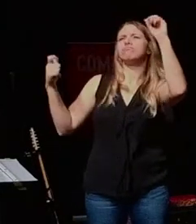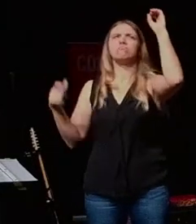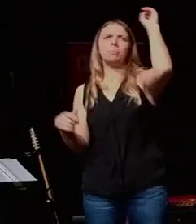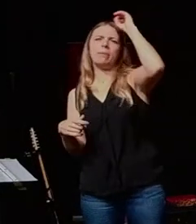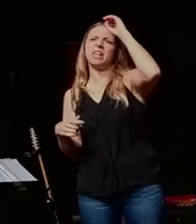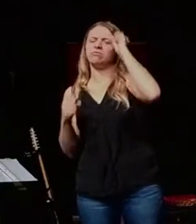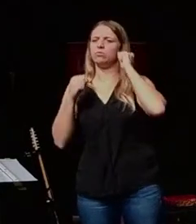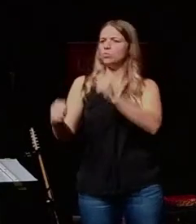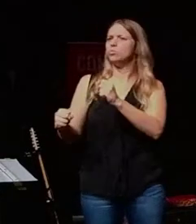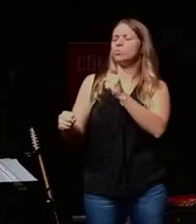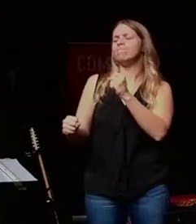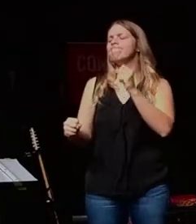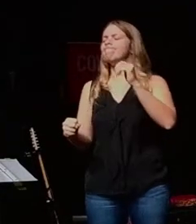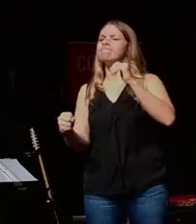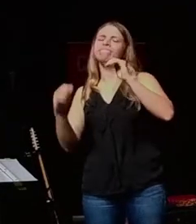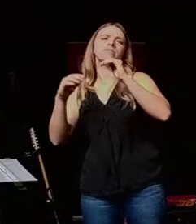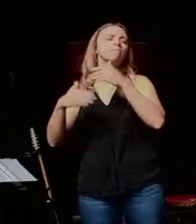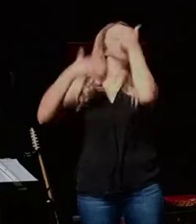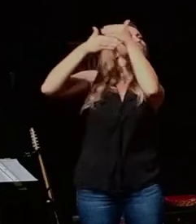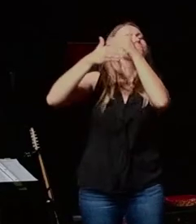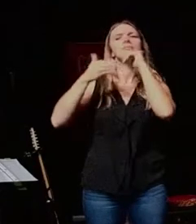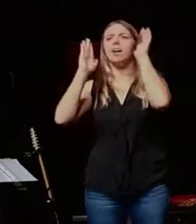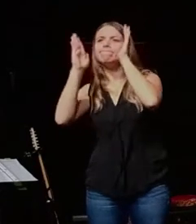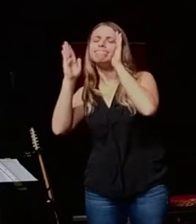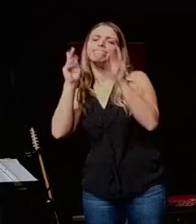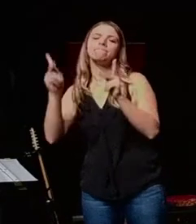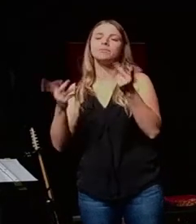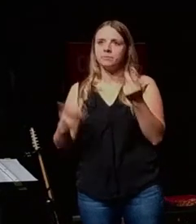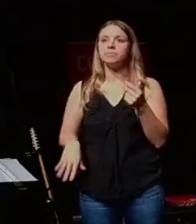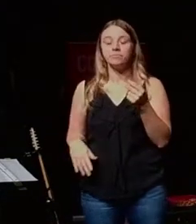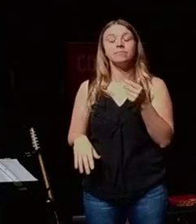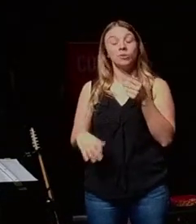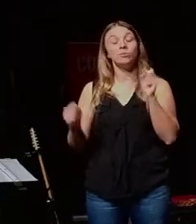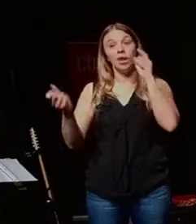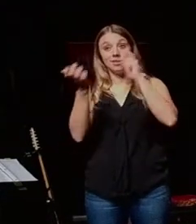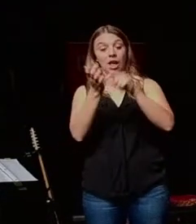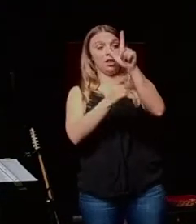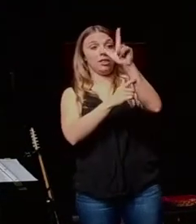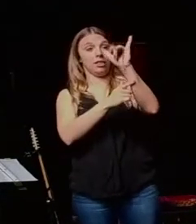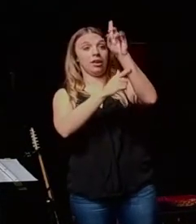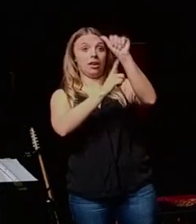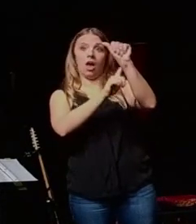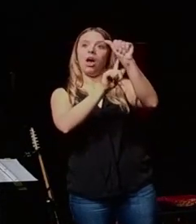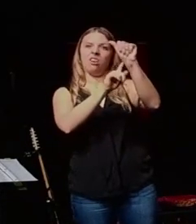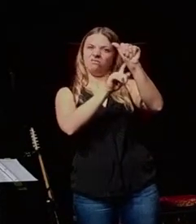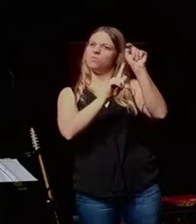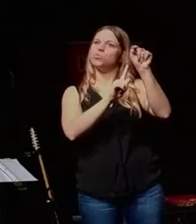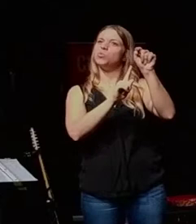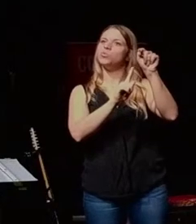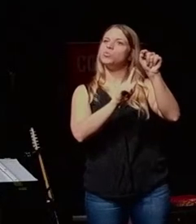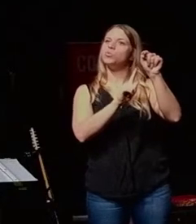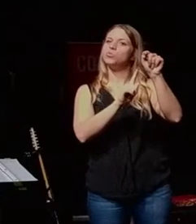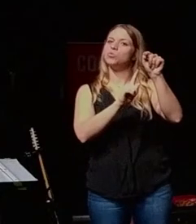Very, very opinionated. Don't listen too much. And you can tell, you can see that from Lydia because her status did not